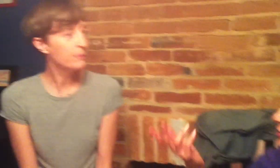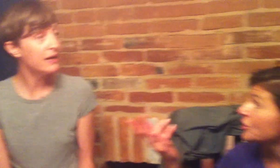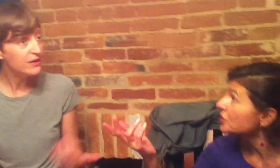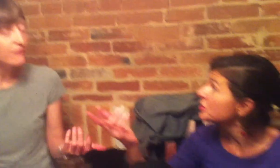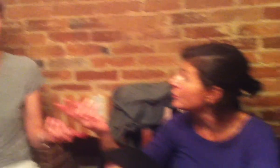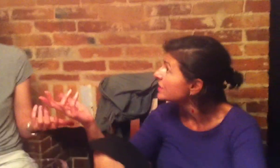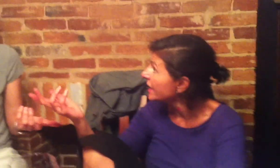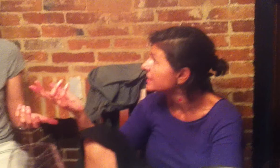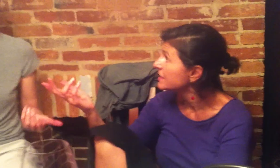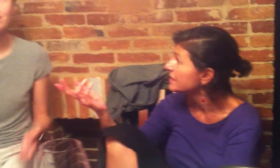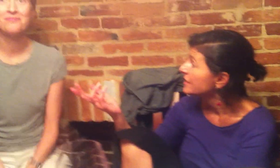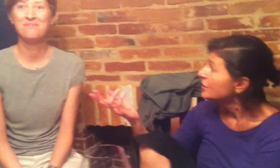up. Jen.